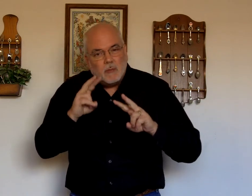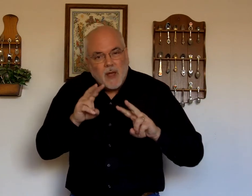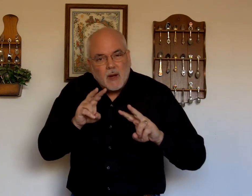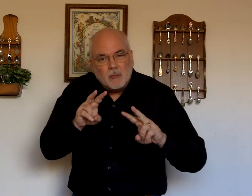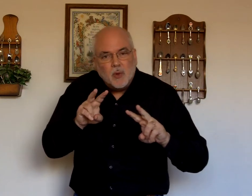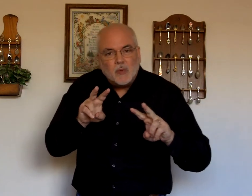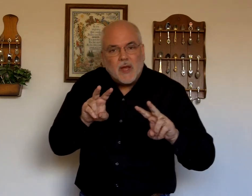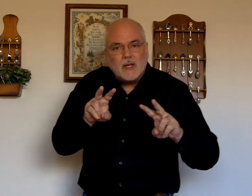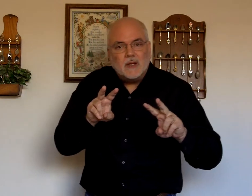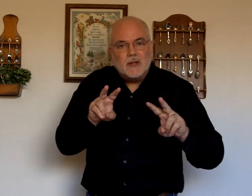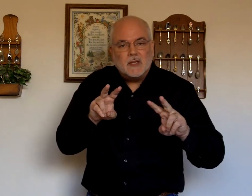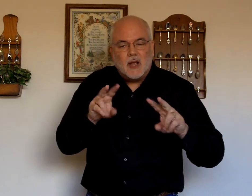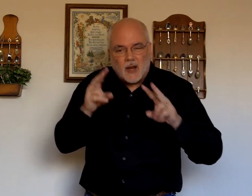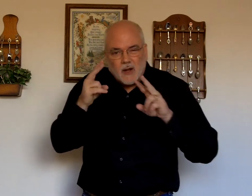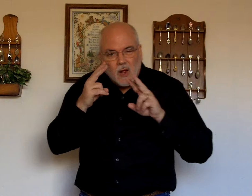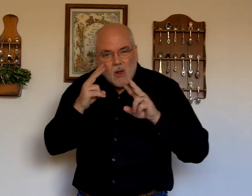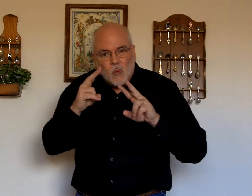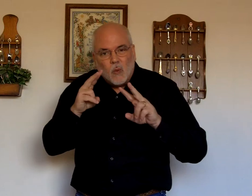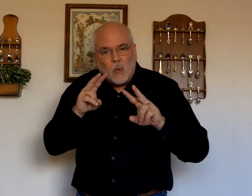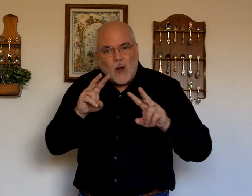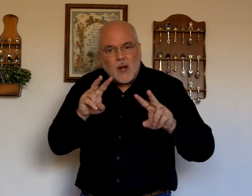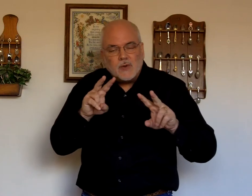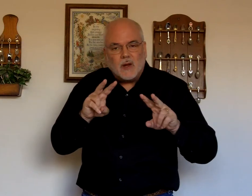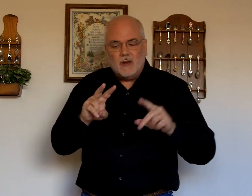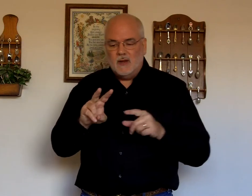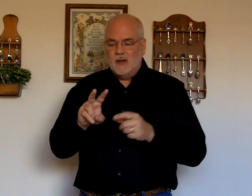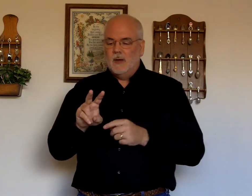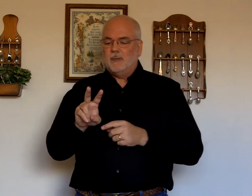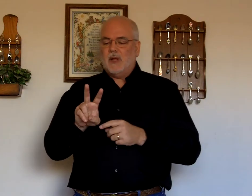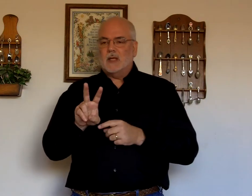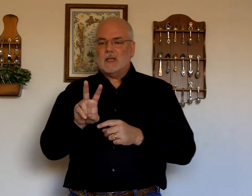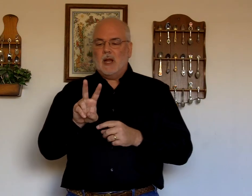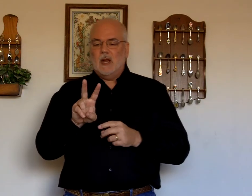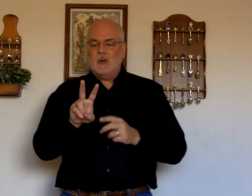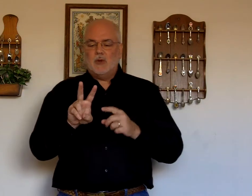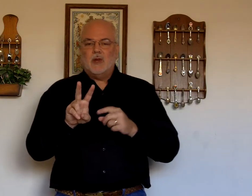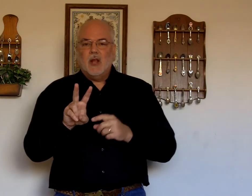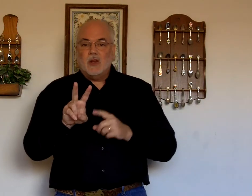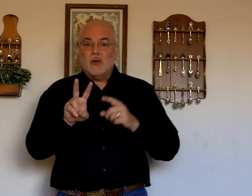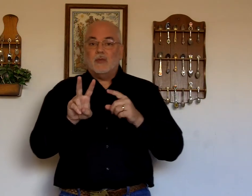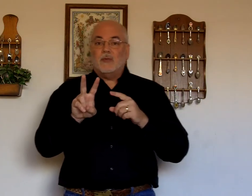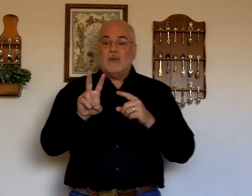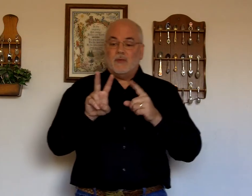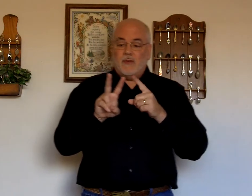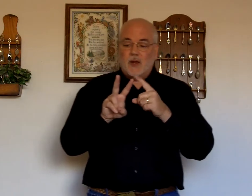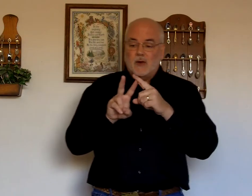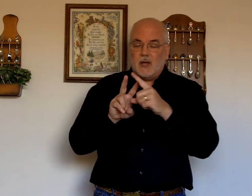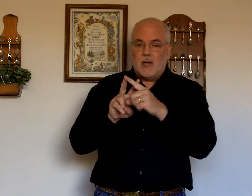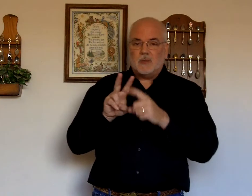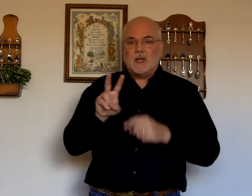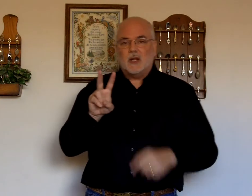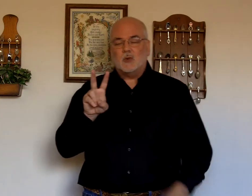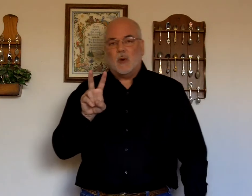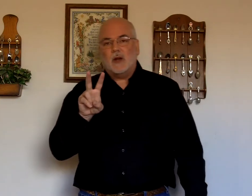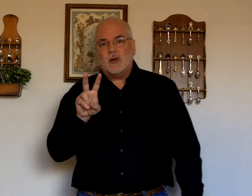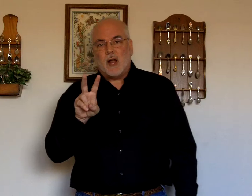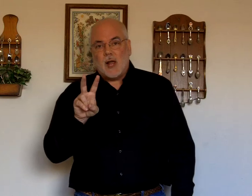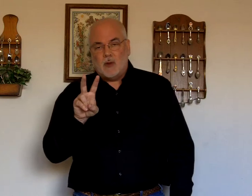Kind of put that into the sign. Watching. In sign language. Your. Fingertips. Is where your eyeballs